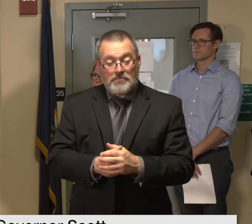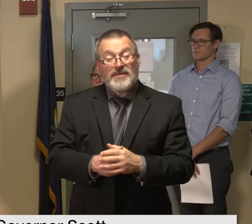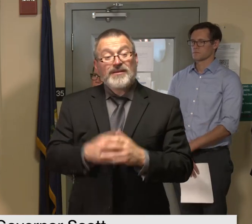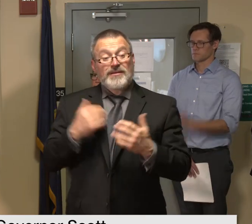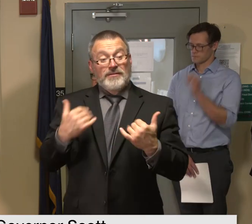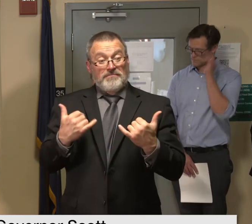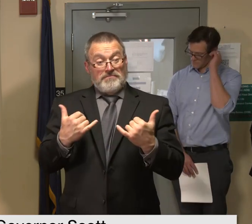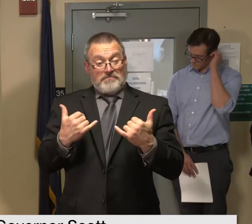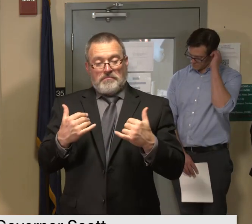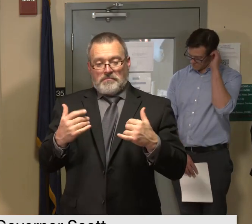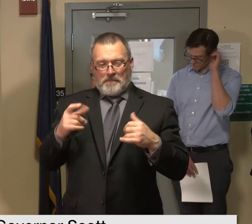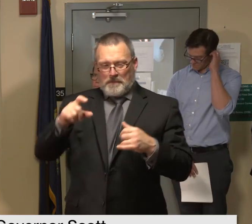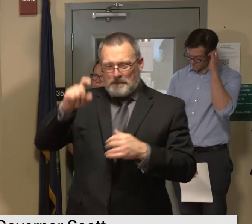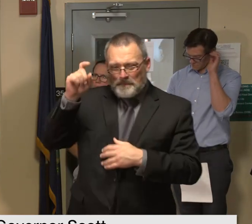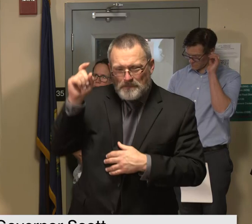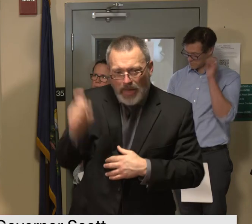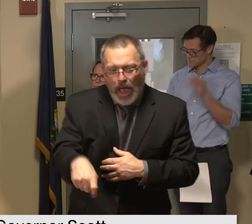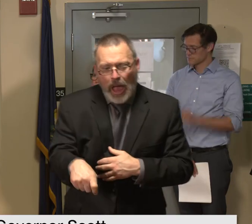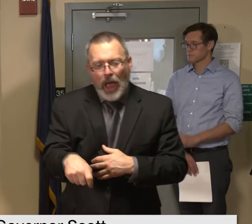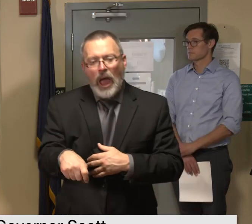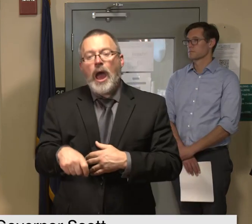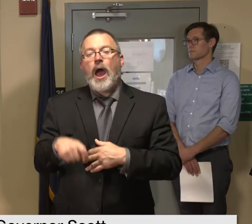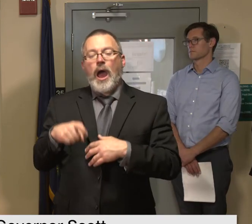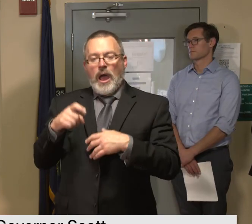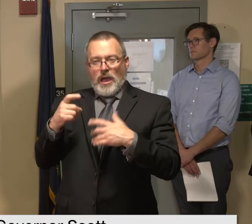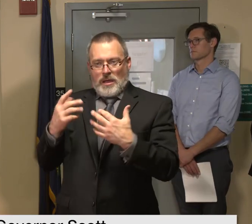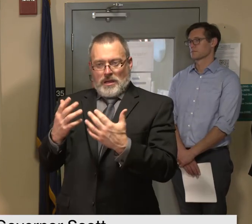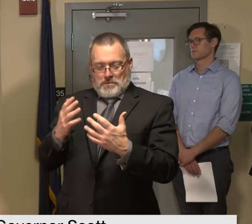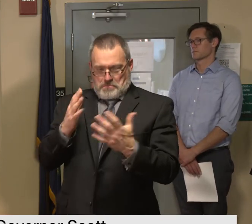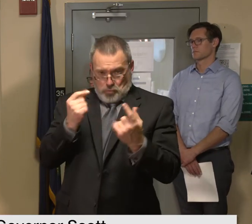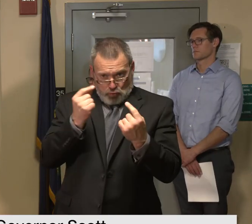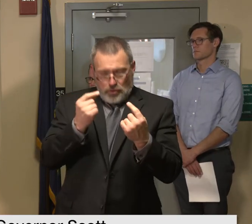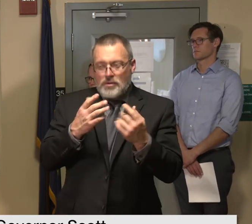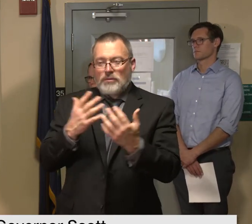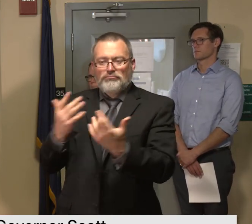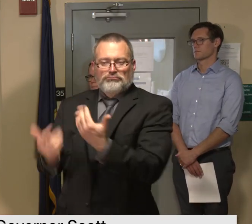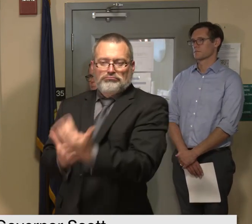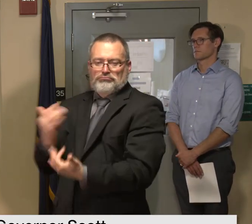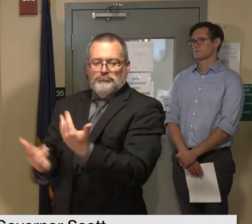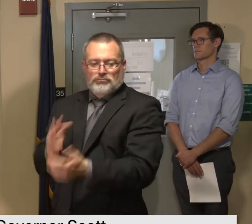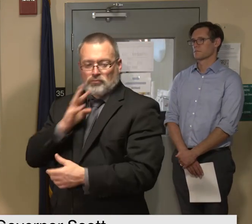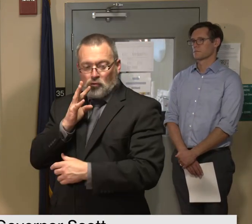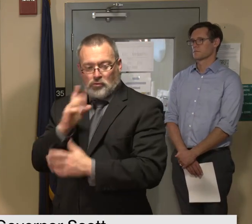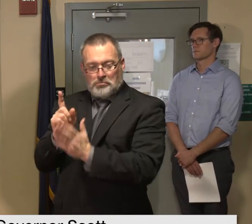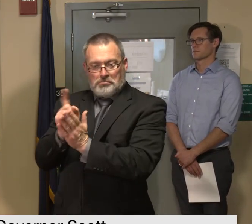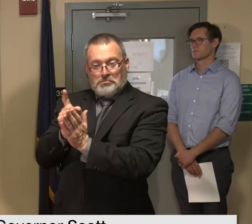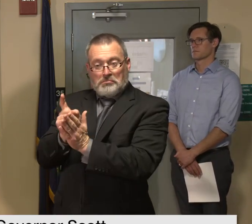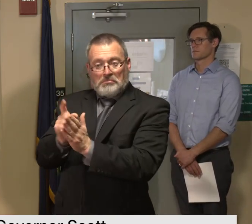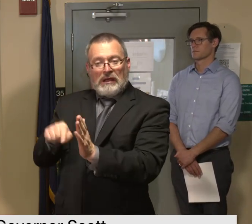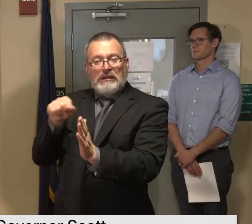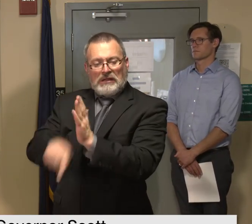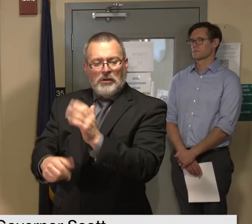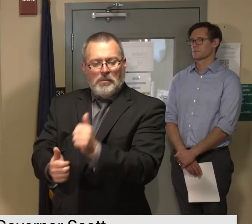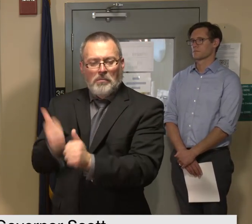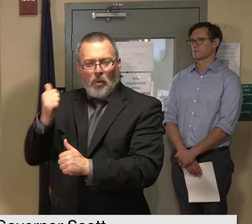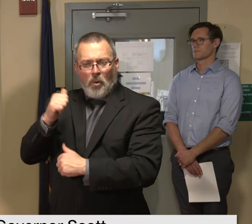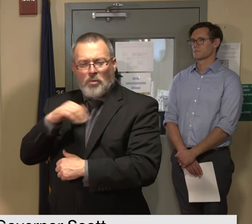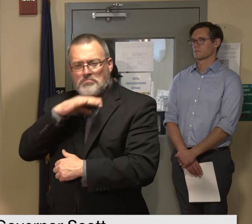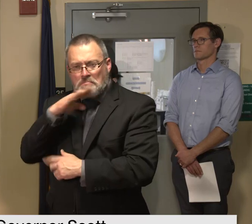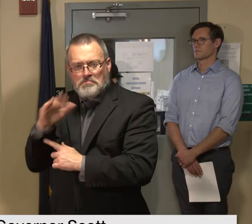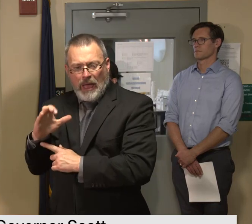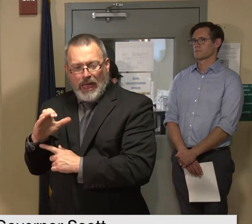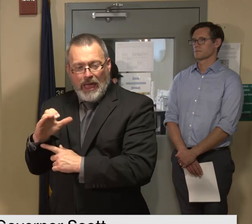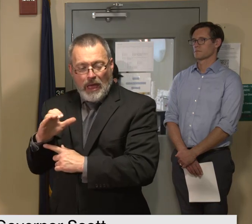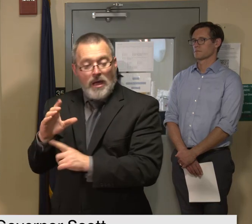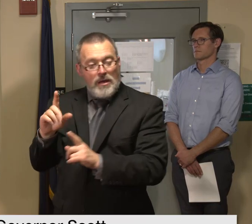organisms so it can be much safer after that however keep in mind that process